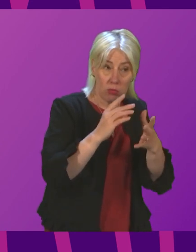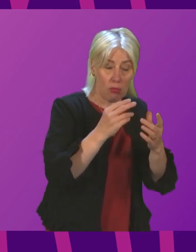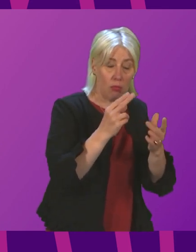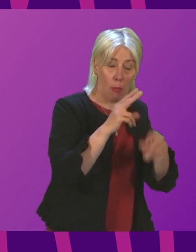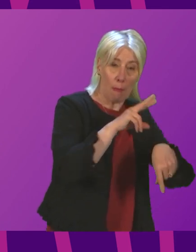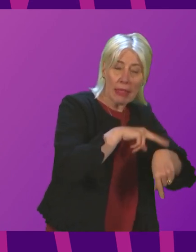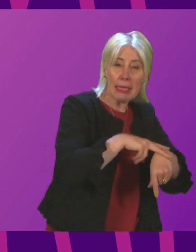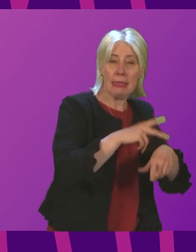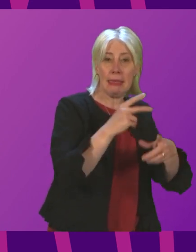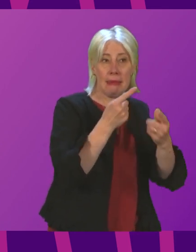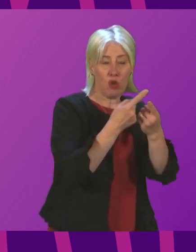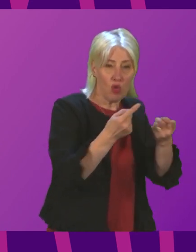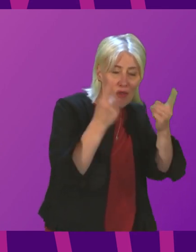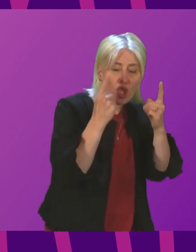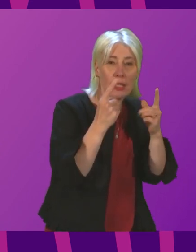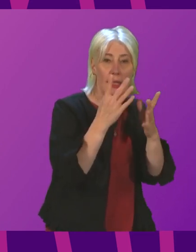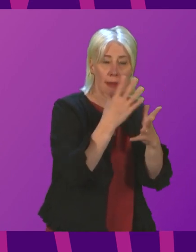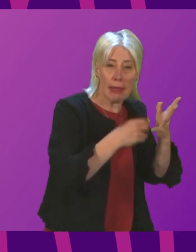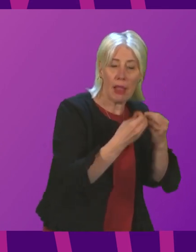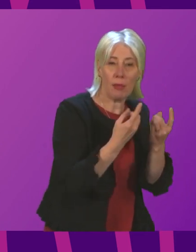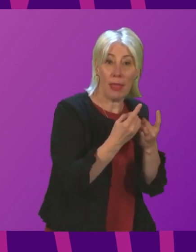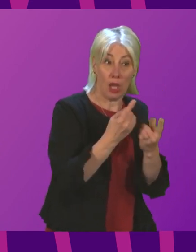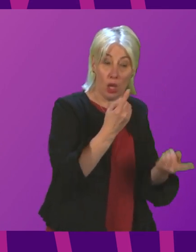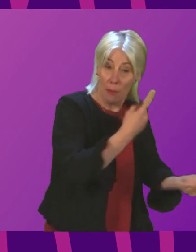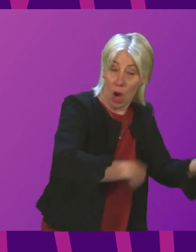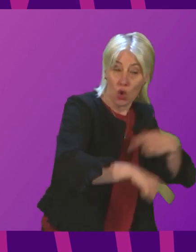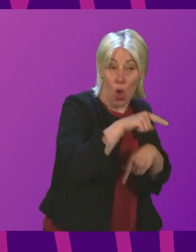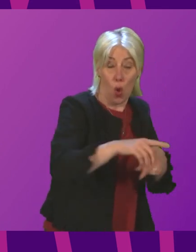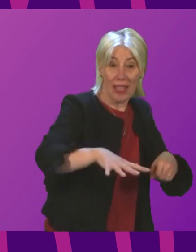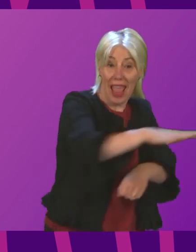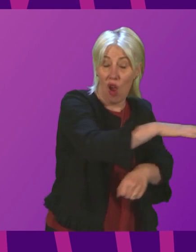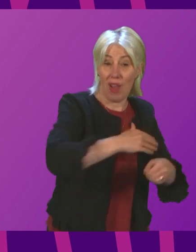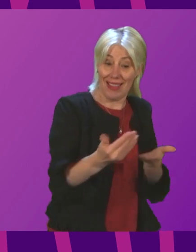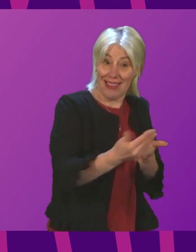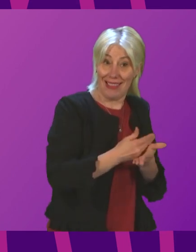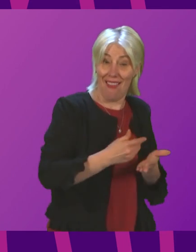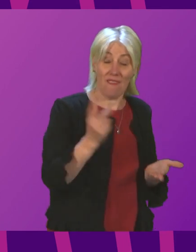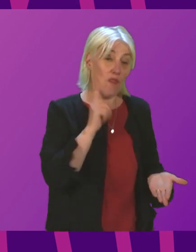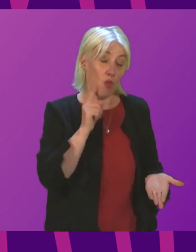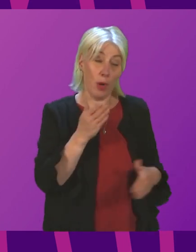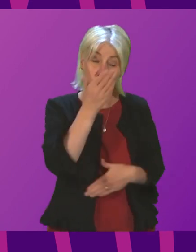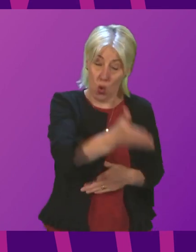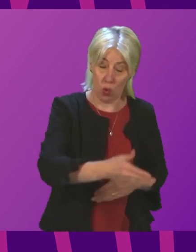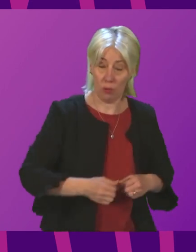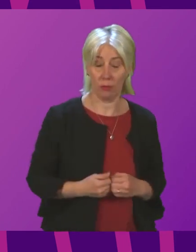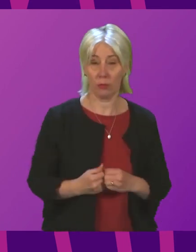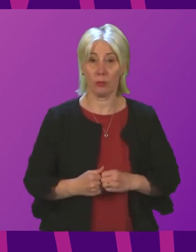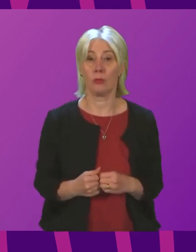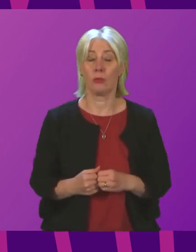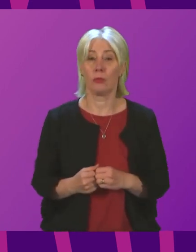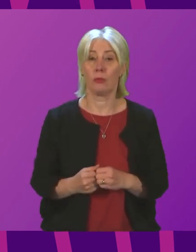industry, to make sure that we can do what we can to make these premises safe for everyone concerned. Thank you. That